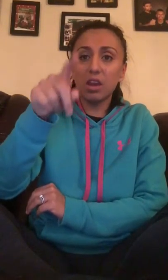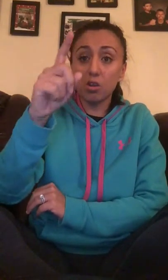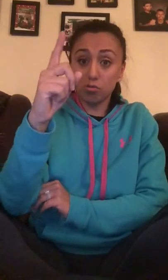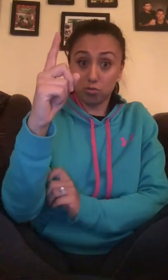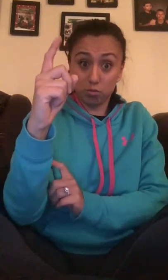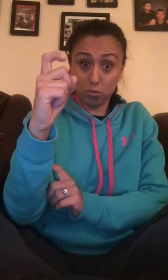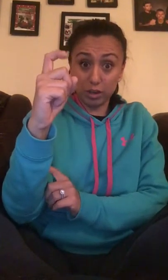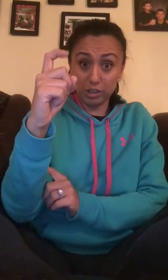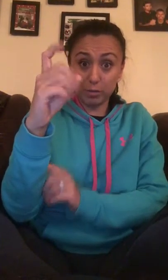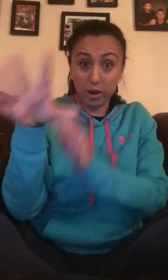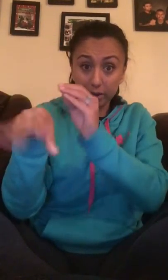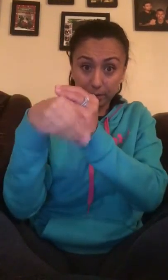question mark.